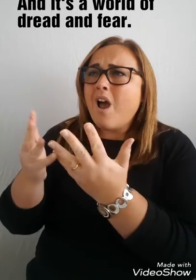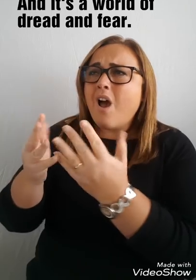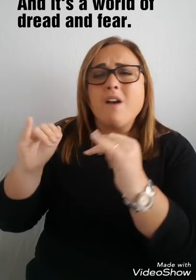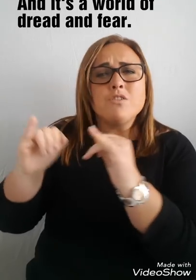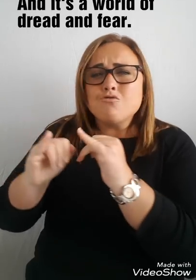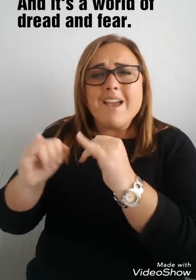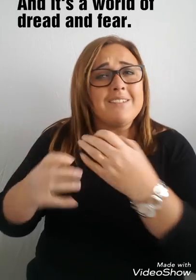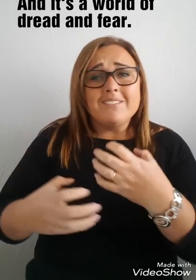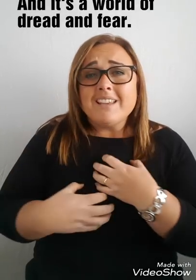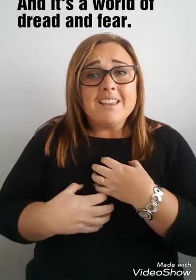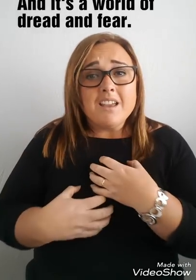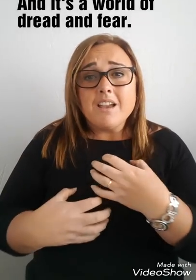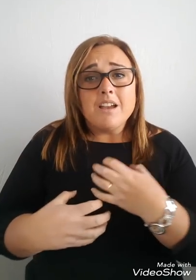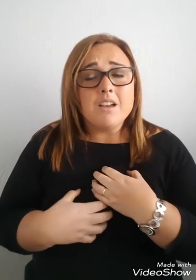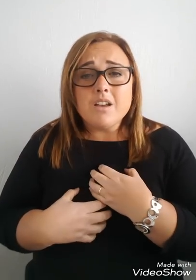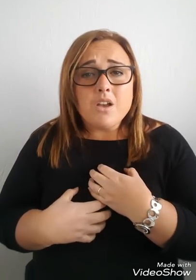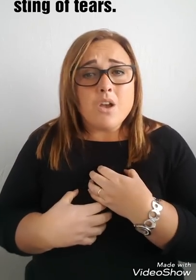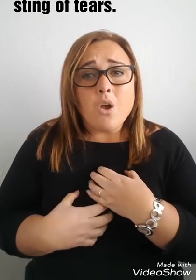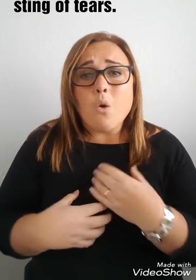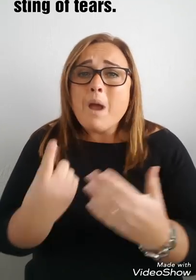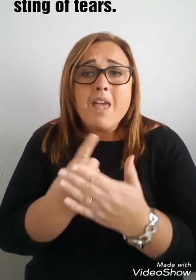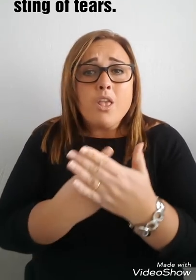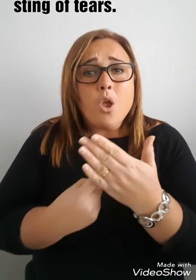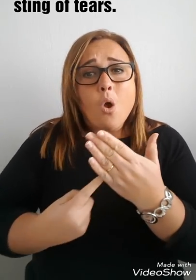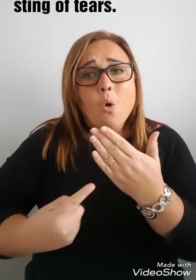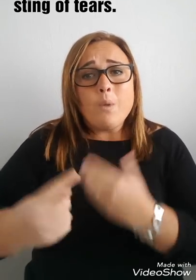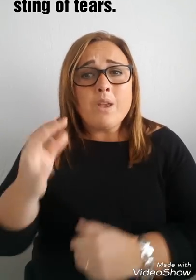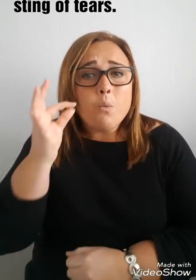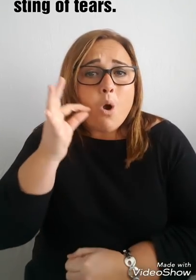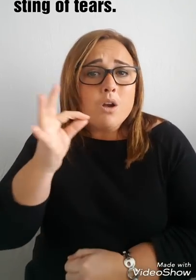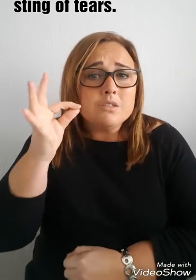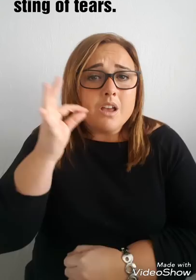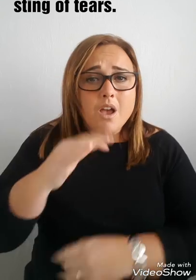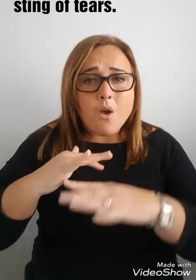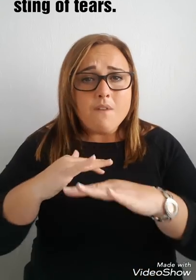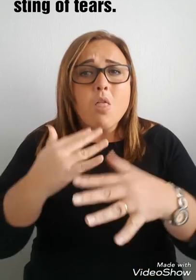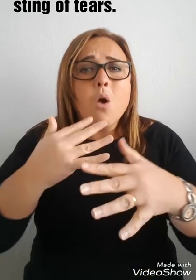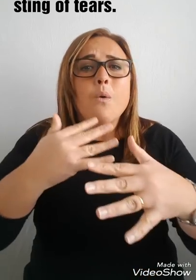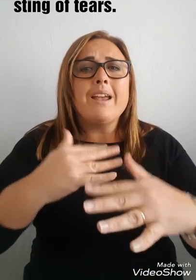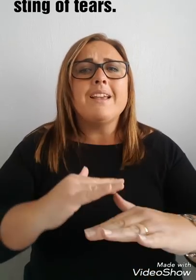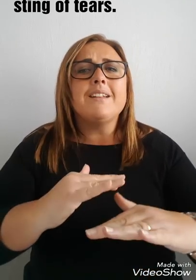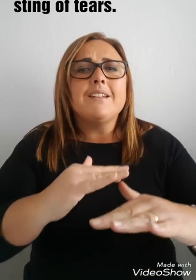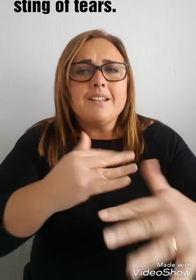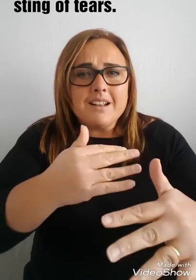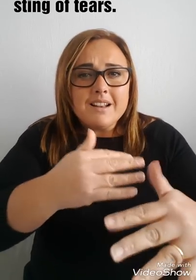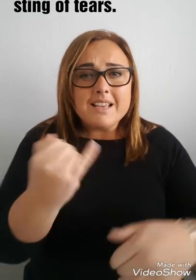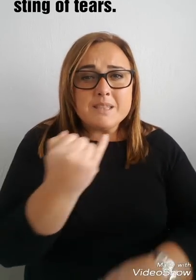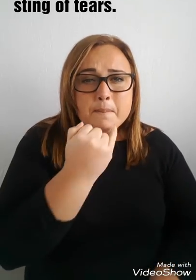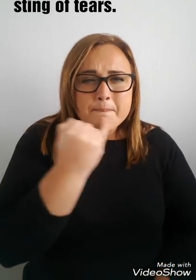of dreading fear, where the only words of glory is, But